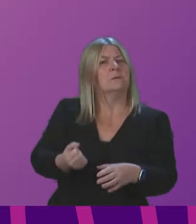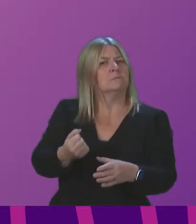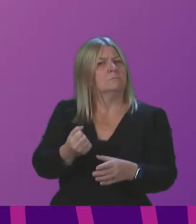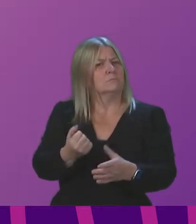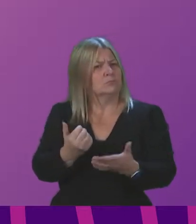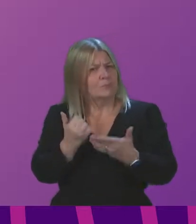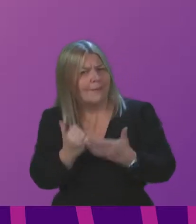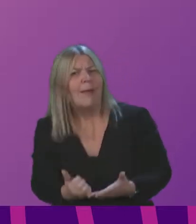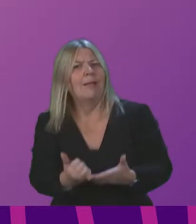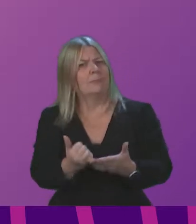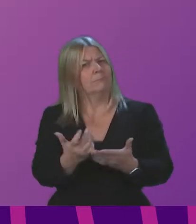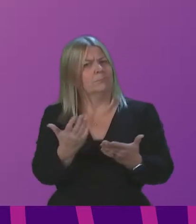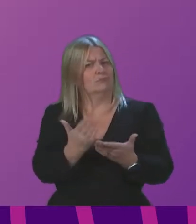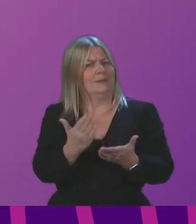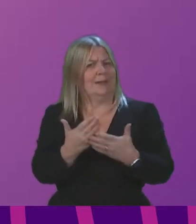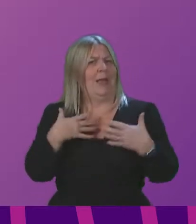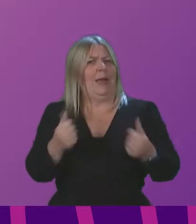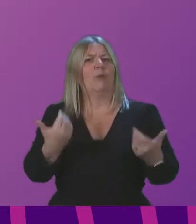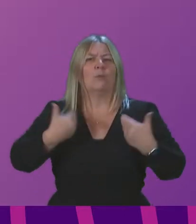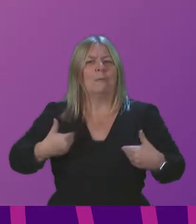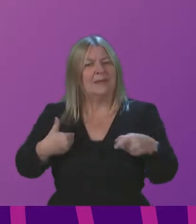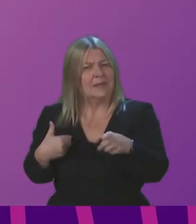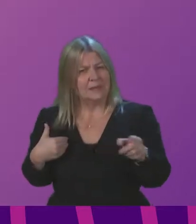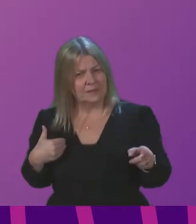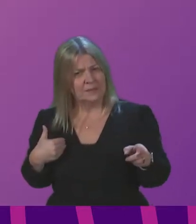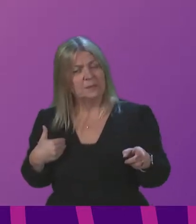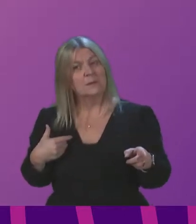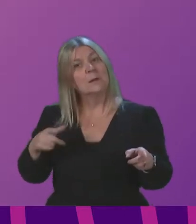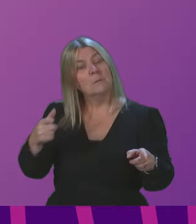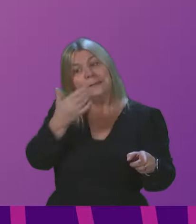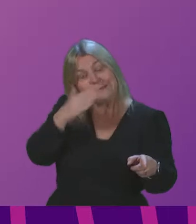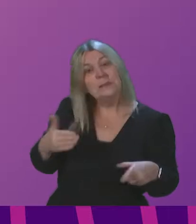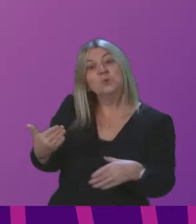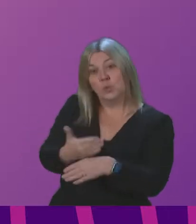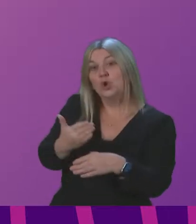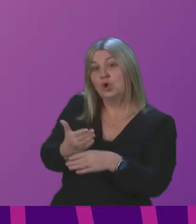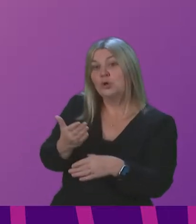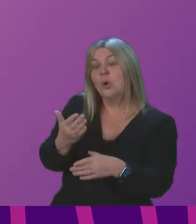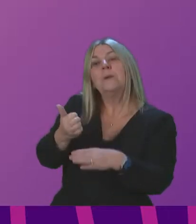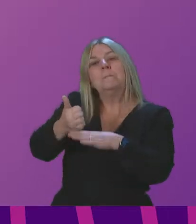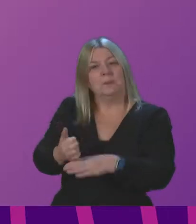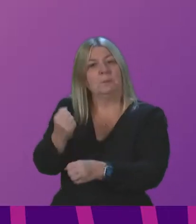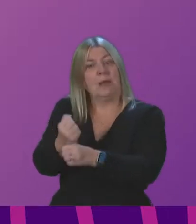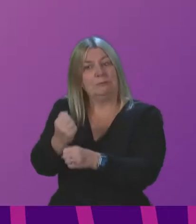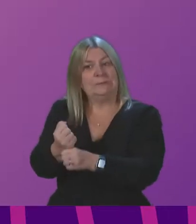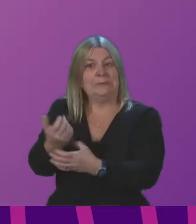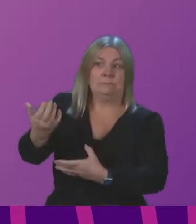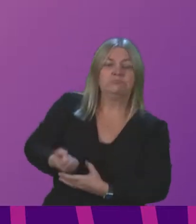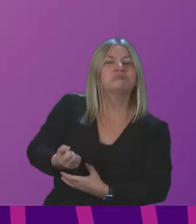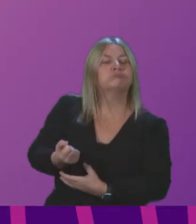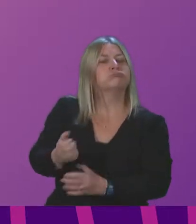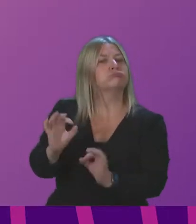Although our preference would be for a UBI, I am pleased to see that work on a minimum income guarantee is underway and I look forward to monitoring progress.